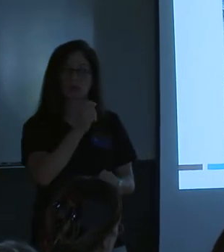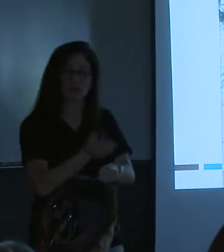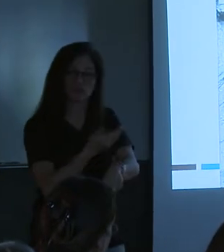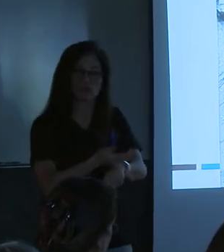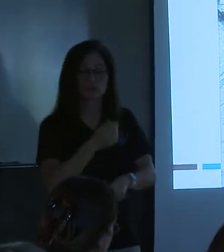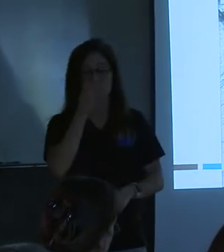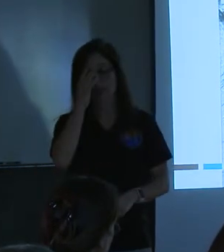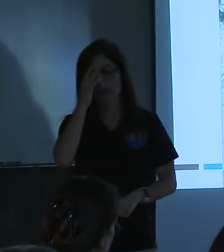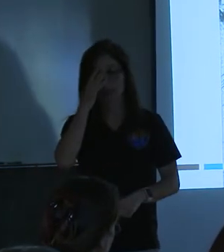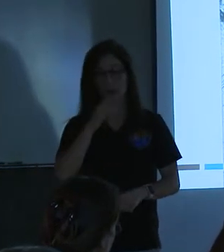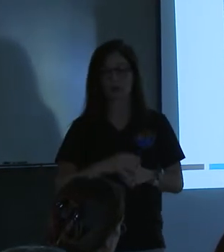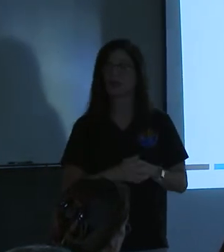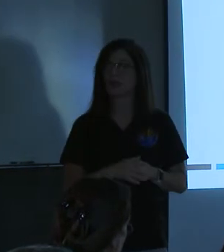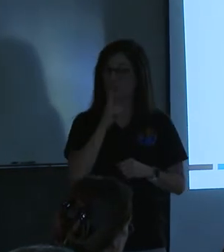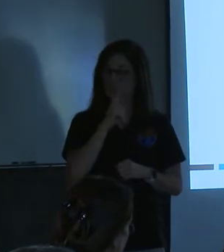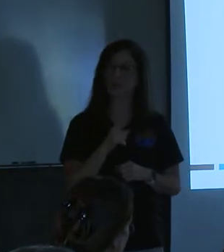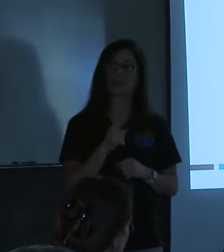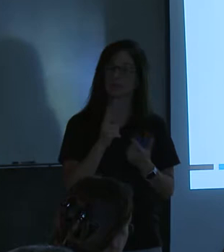It's pretty extraordinary